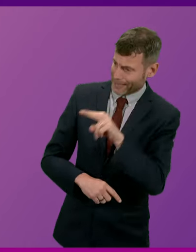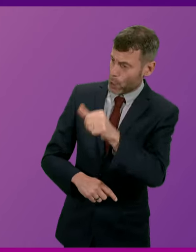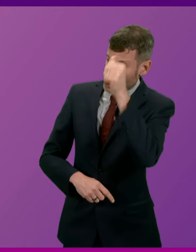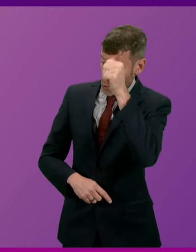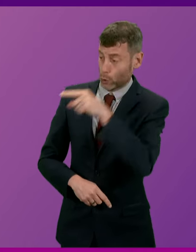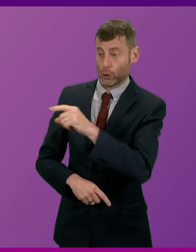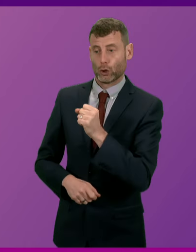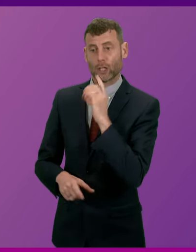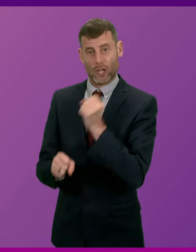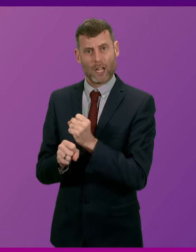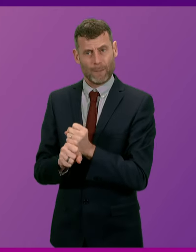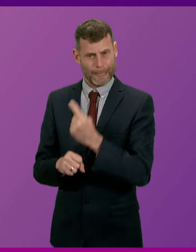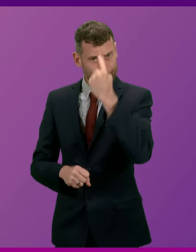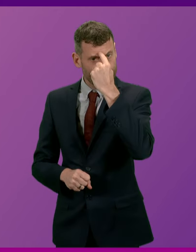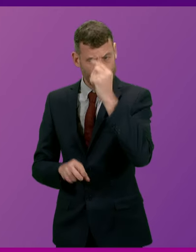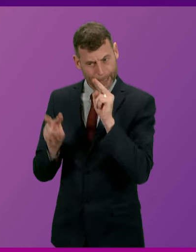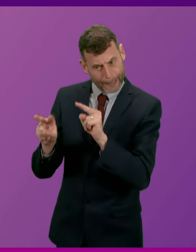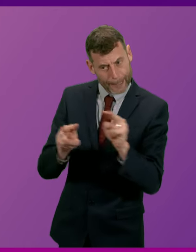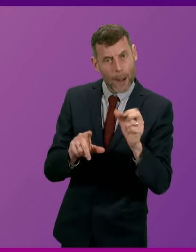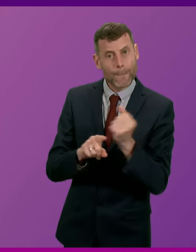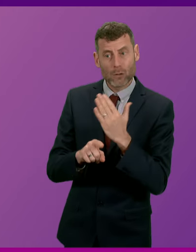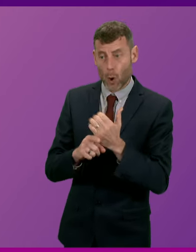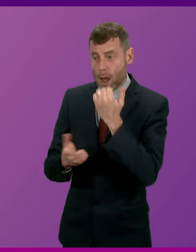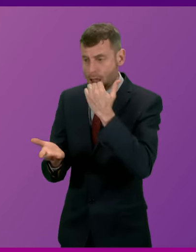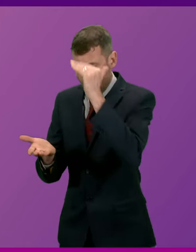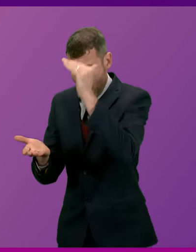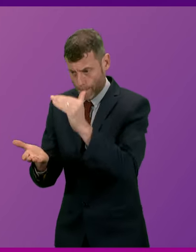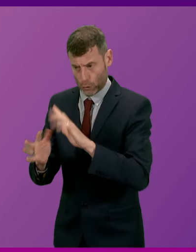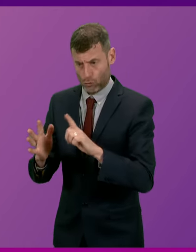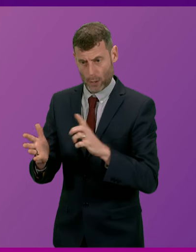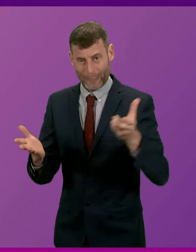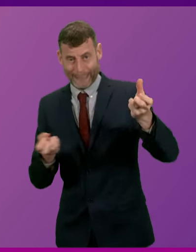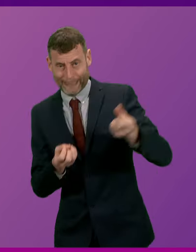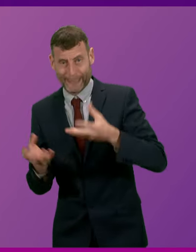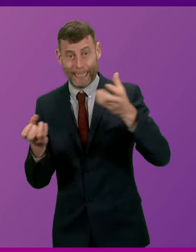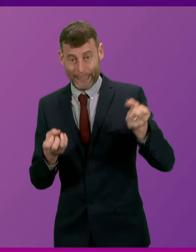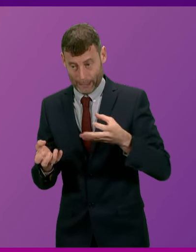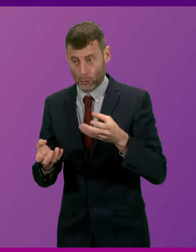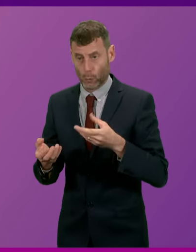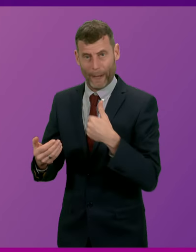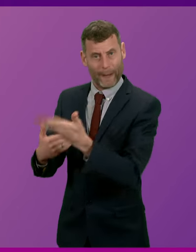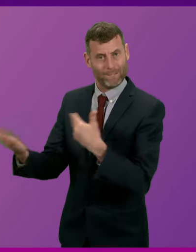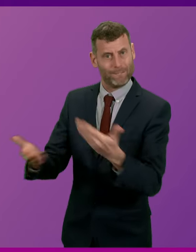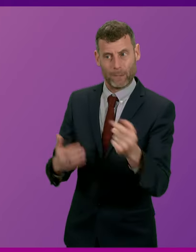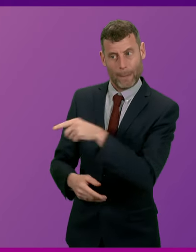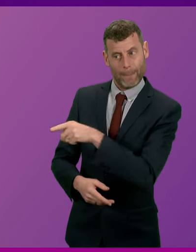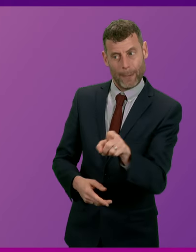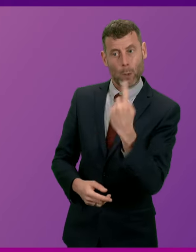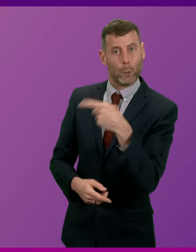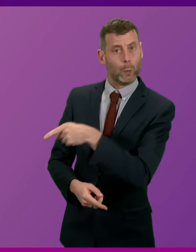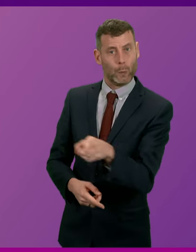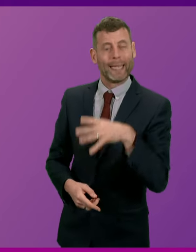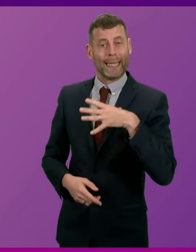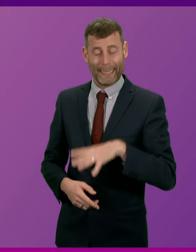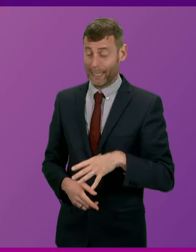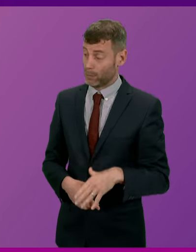within its powers to alleviate shortages and ensure that folks get the medicines that they need? And does he share my view